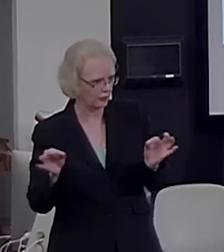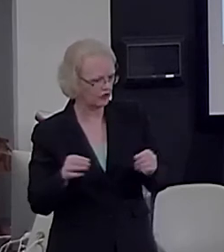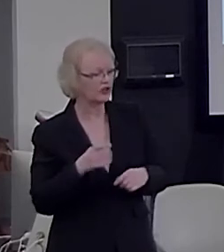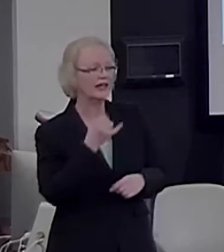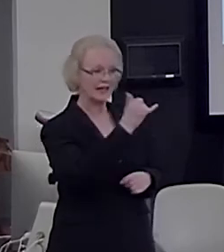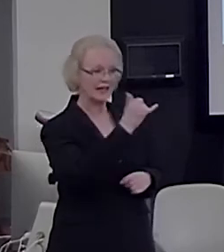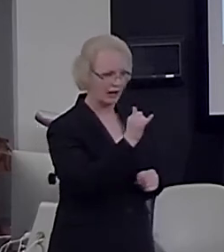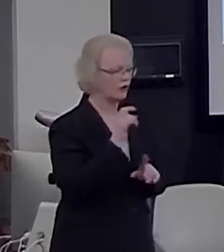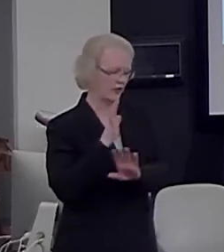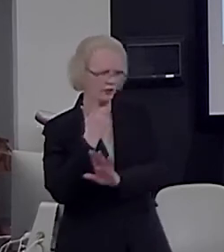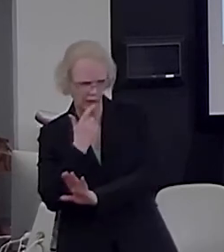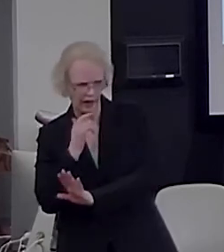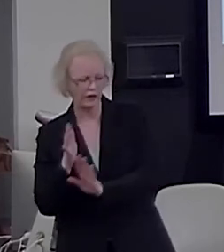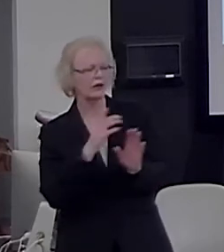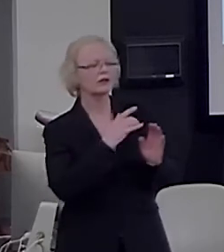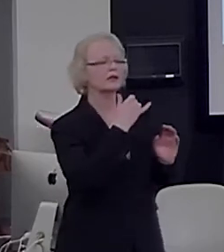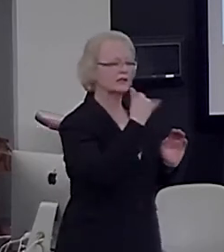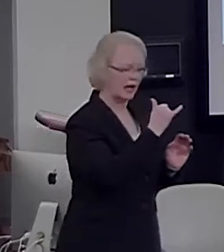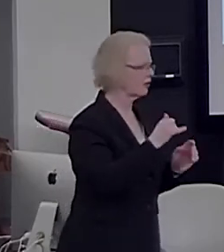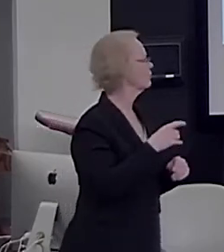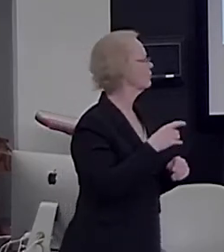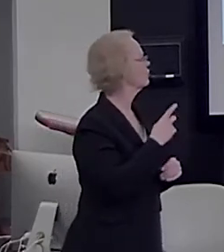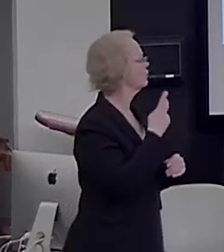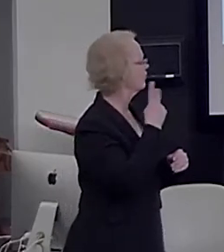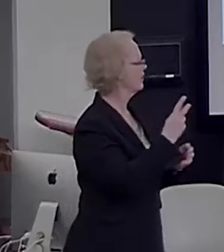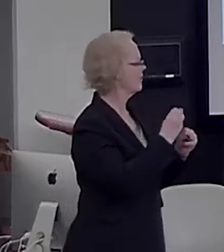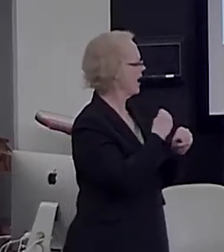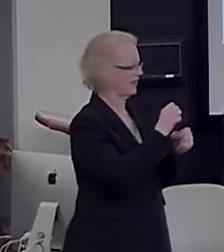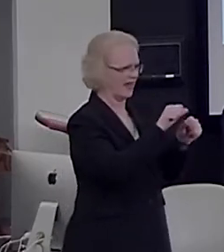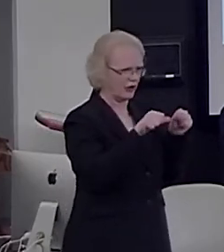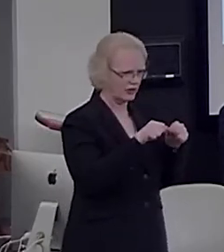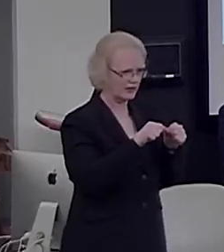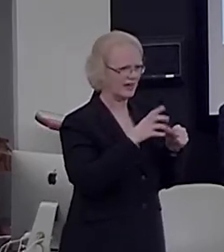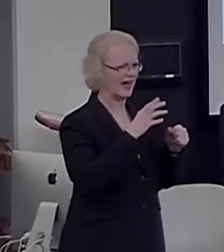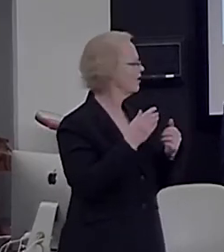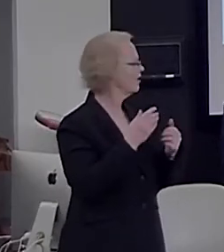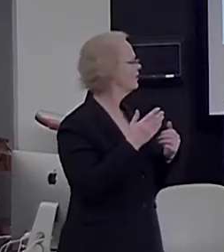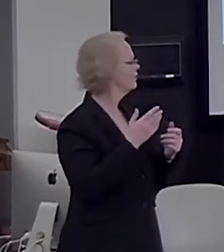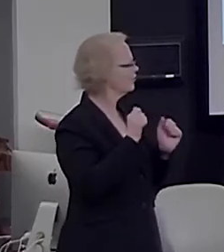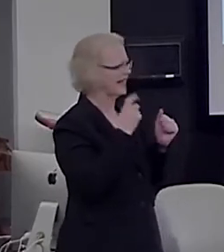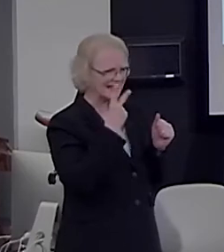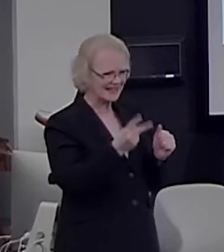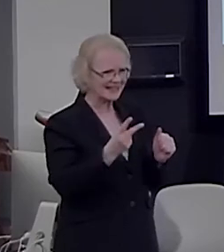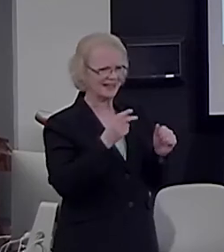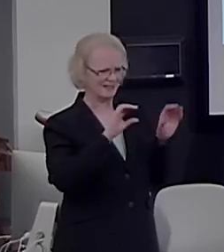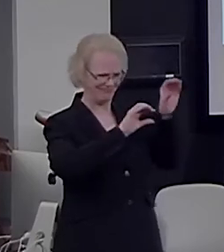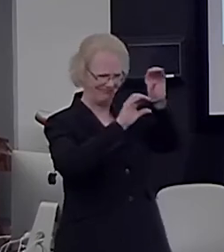areas. They are really contouring almost perfectly, like a completely different system.